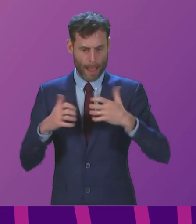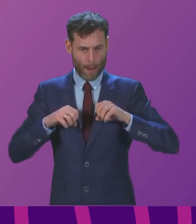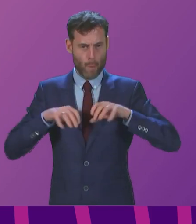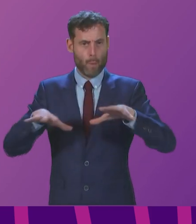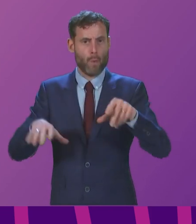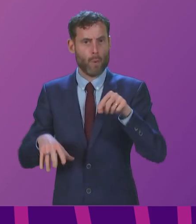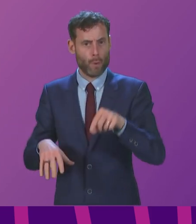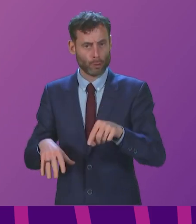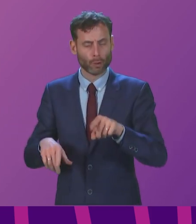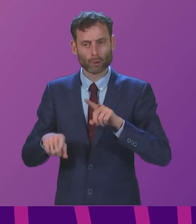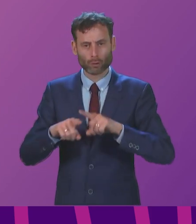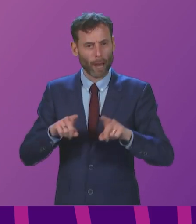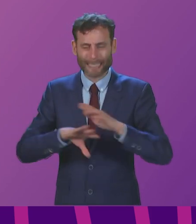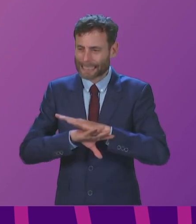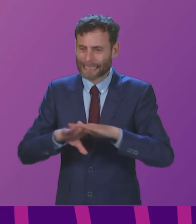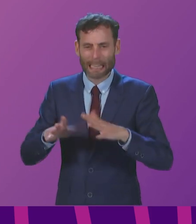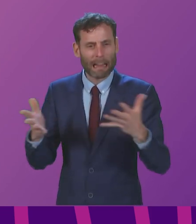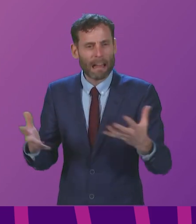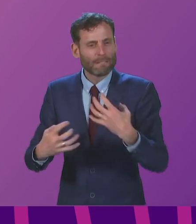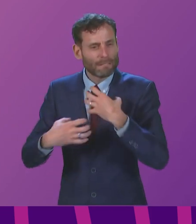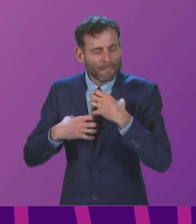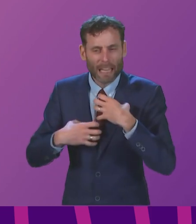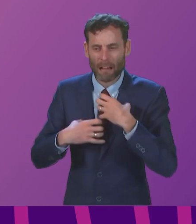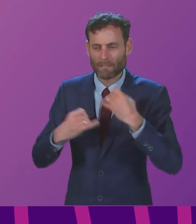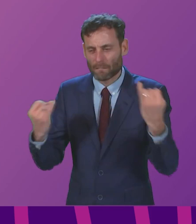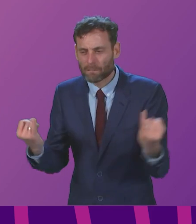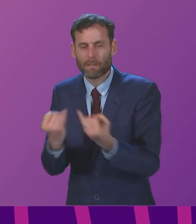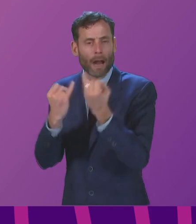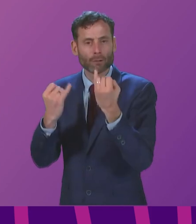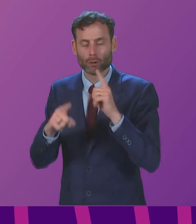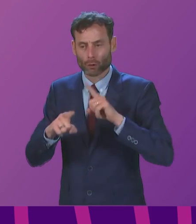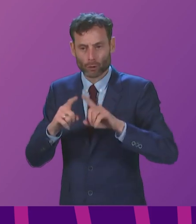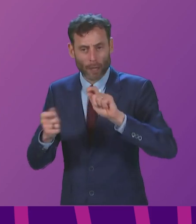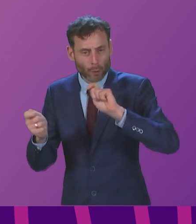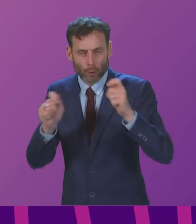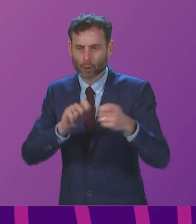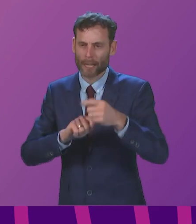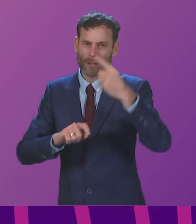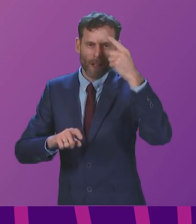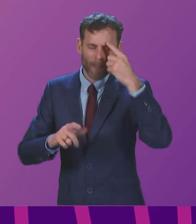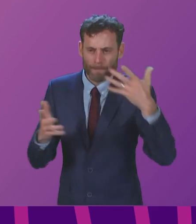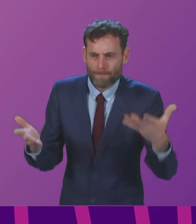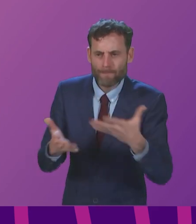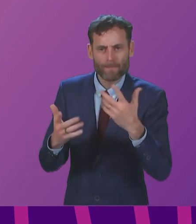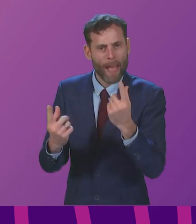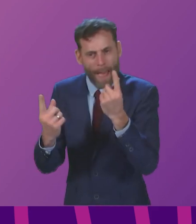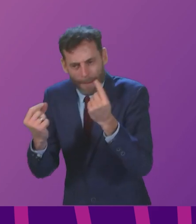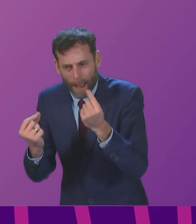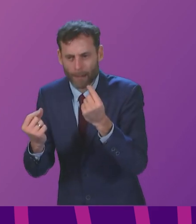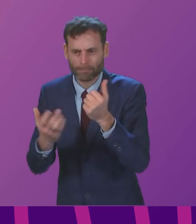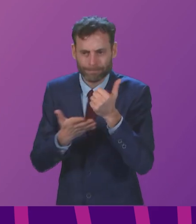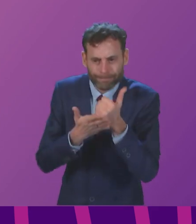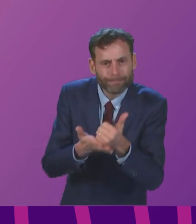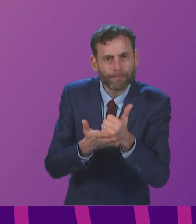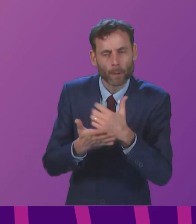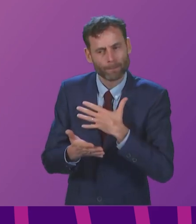and violence with words and acts of hope and assurance, with words and acts